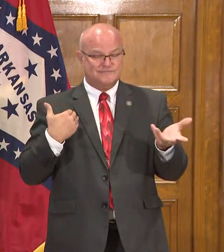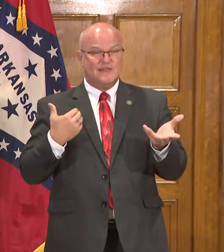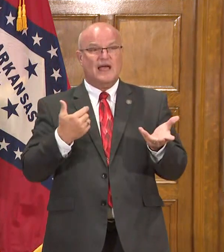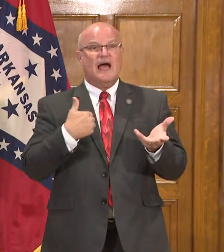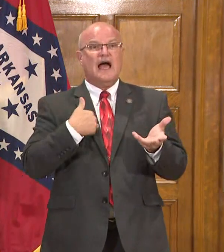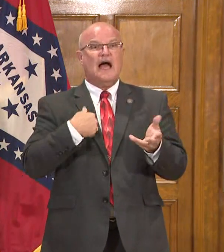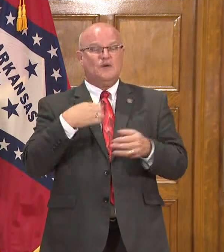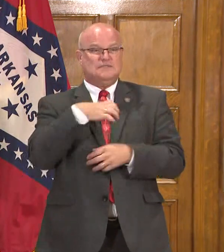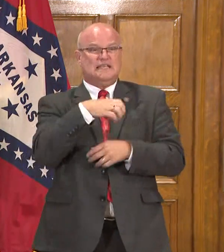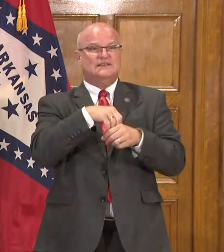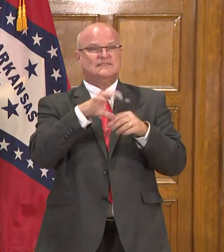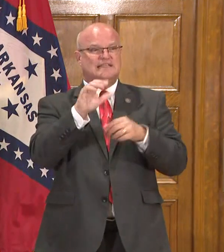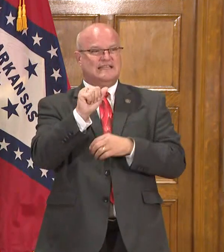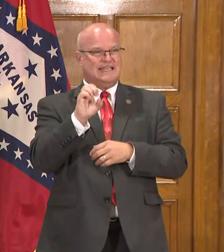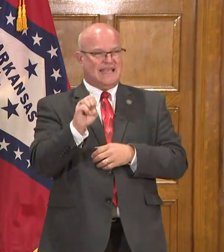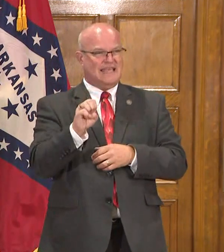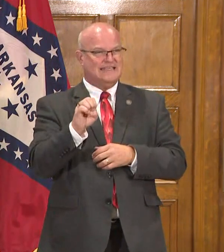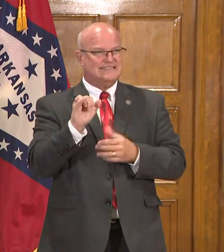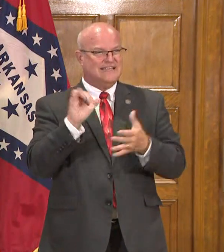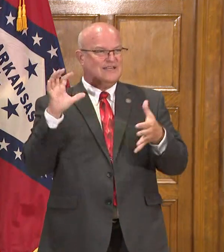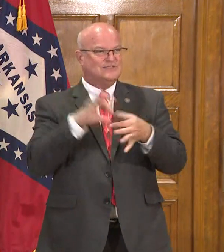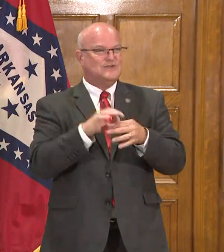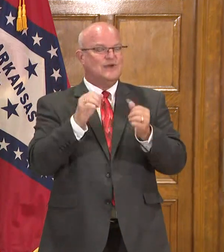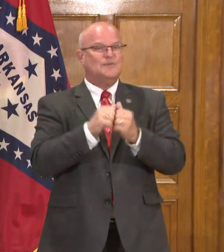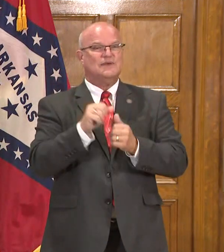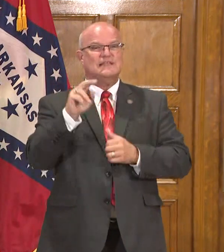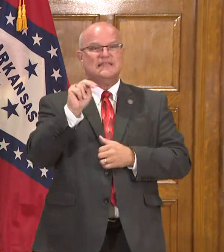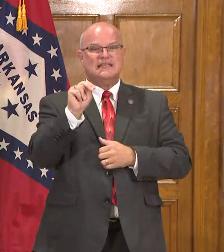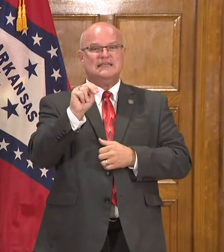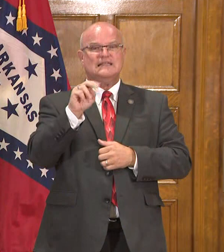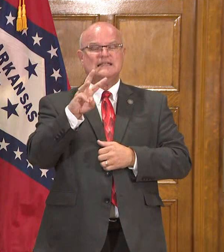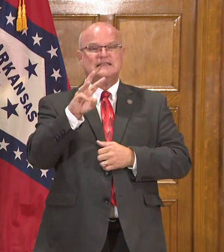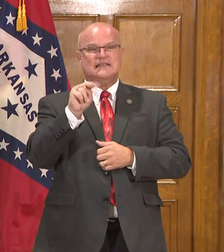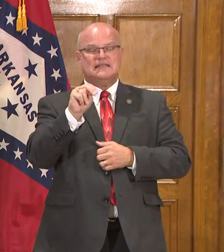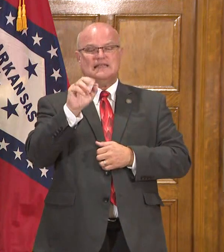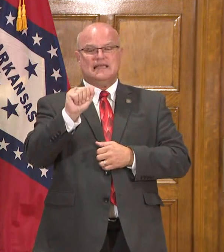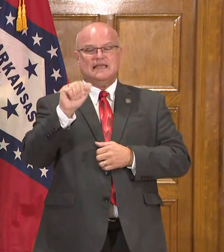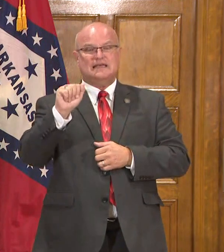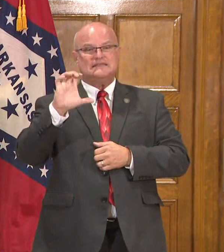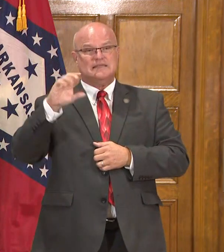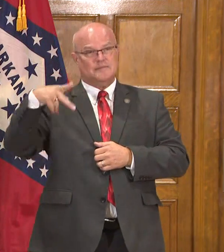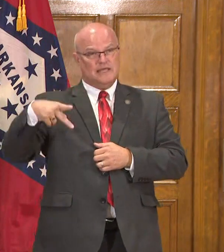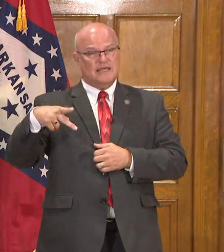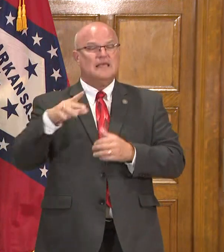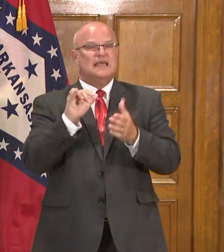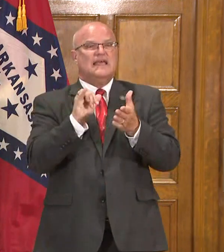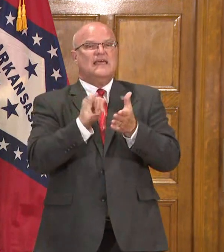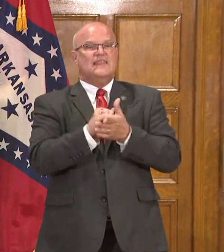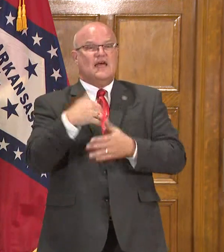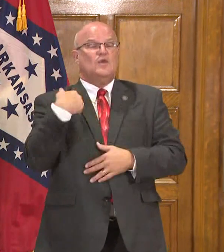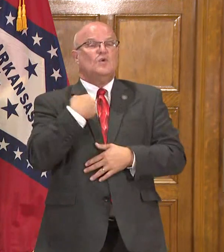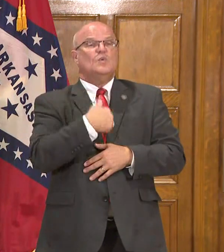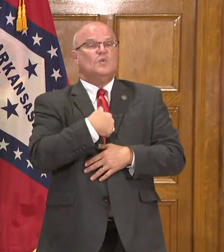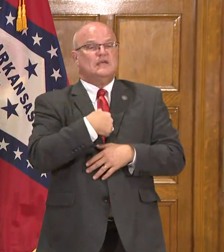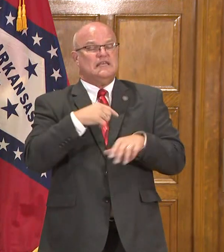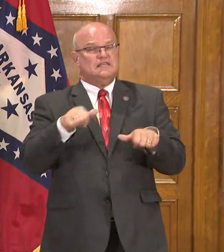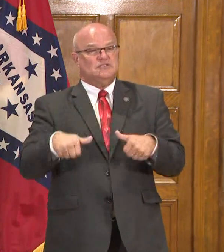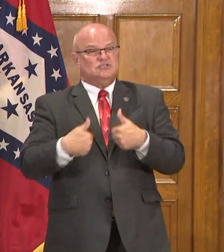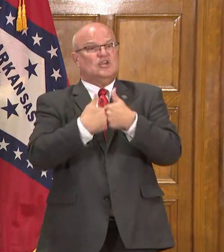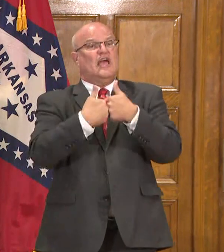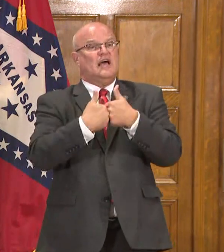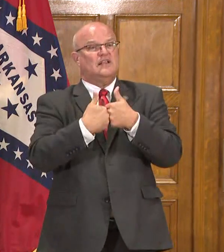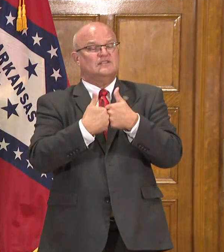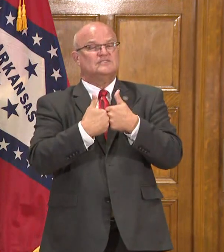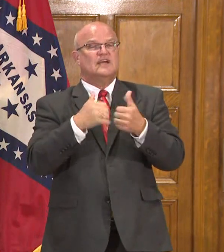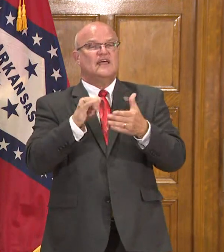counsel in a case joining with the NAACP in which we challenged jointly